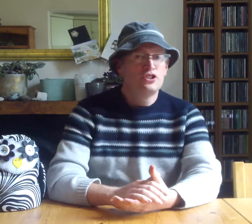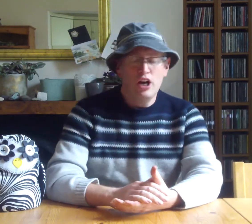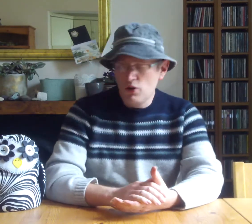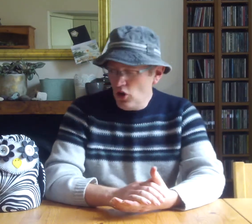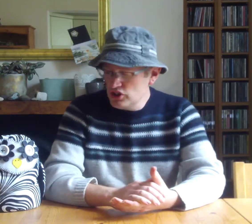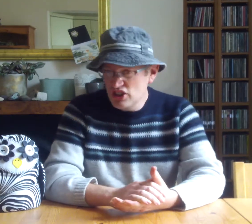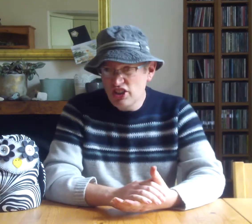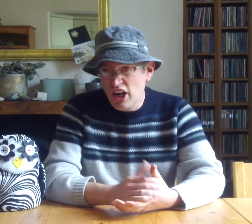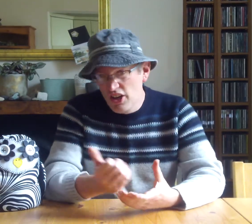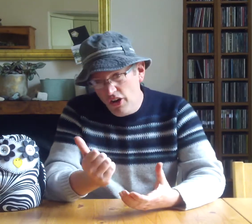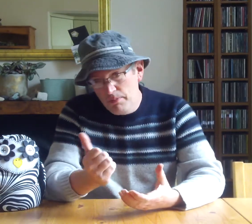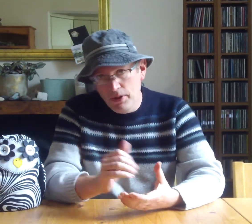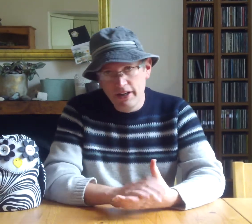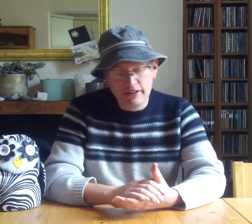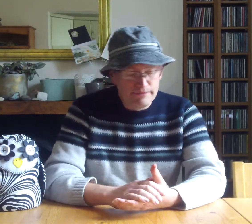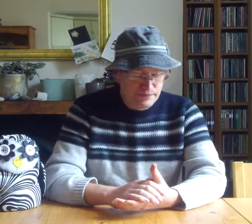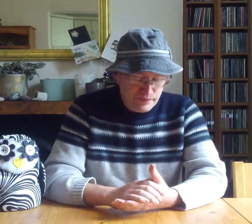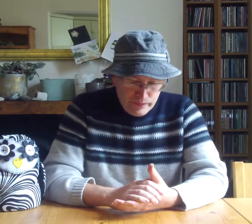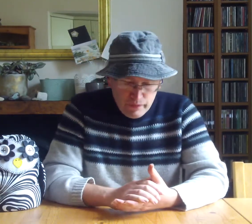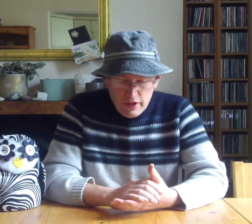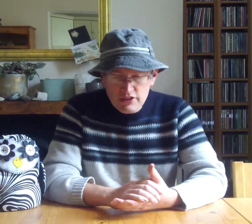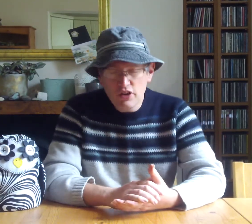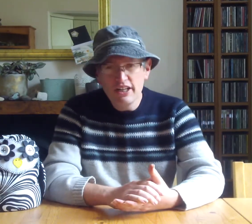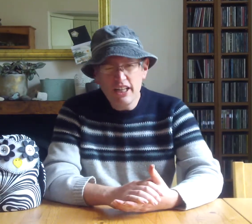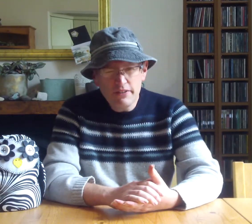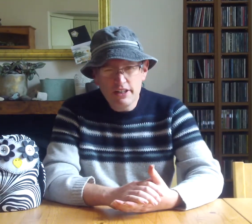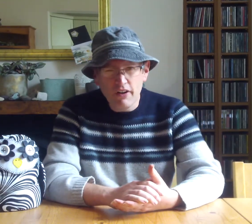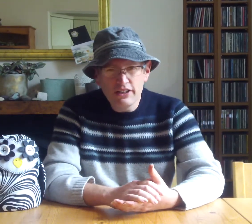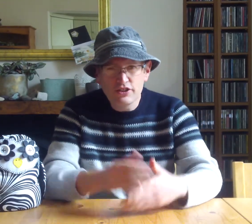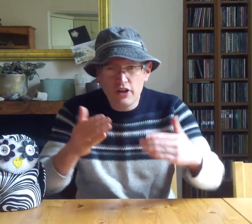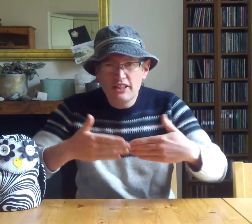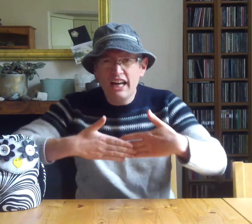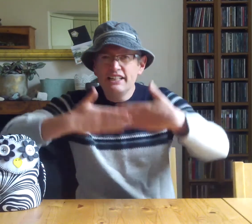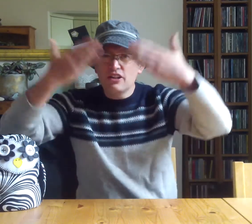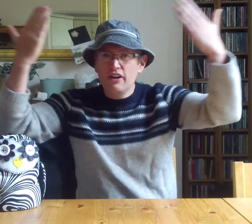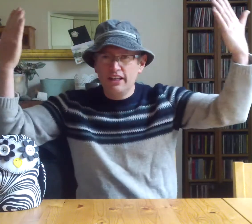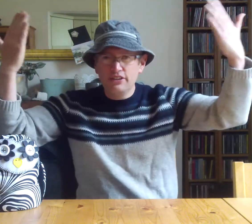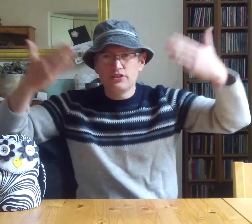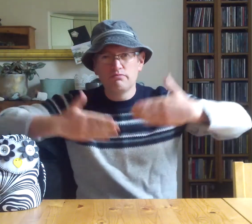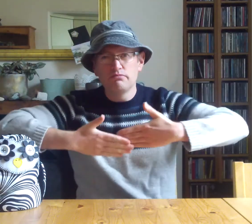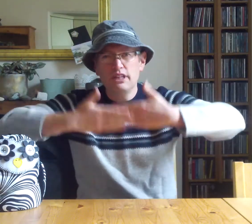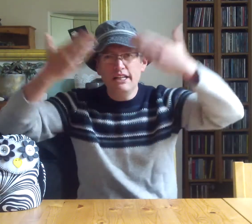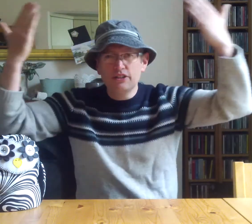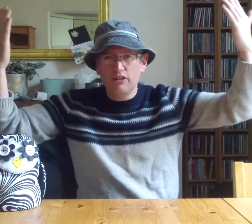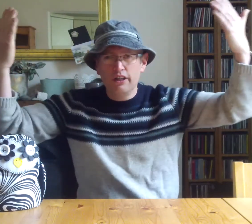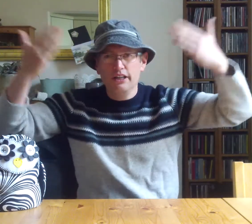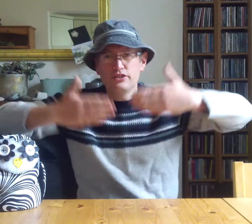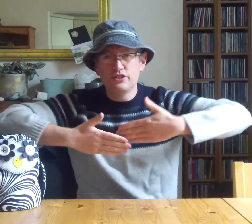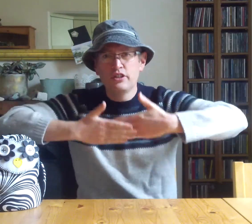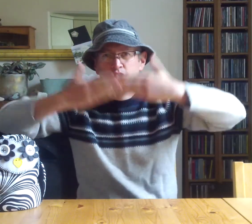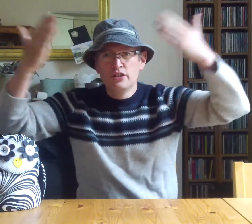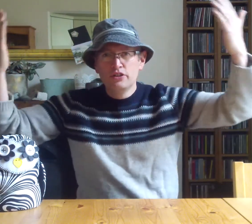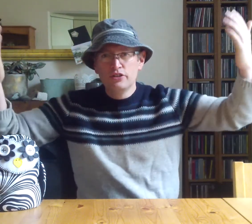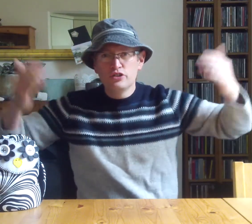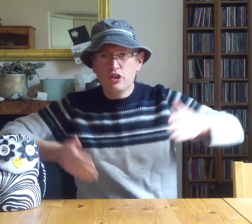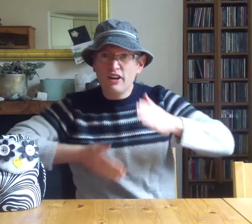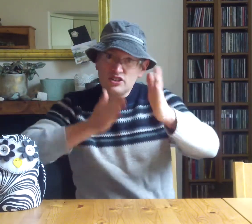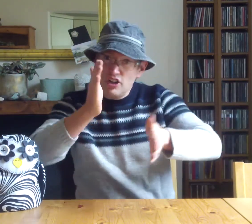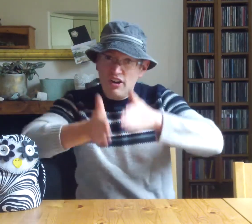So Oscar's a night bird. So I'm going to give you night. So days like this. Days like this. This is like sign